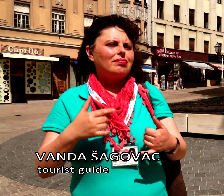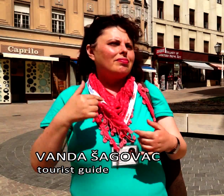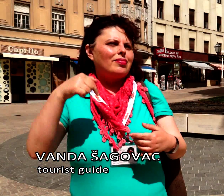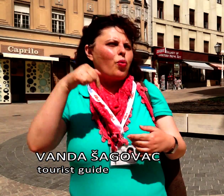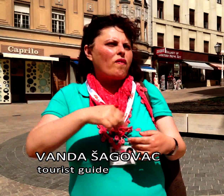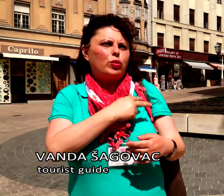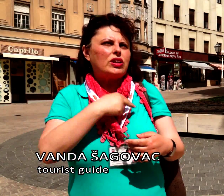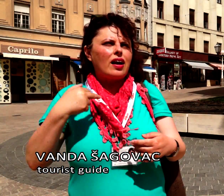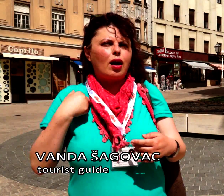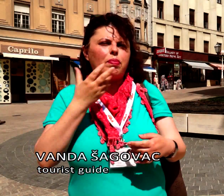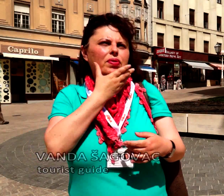Zagreb is a wonderful city.